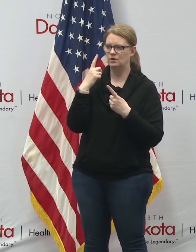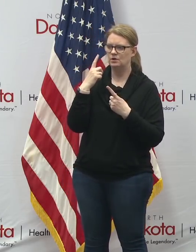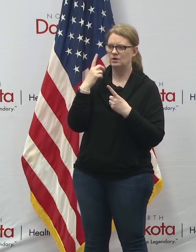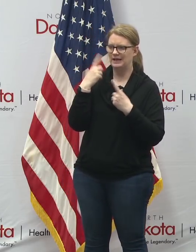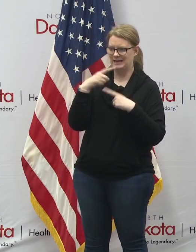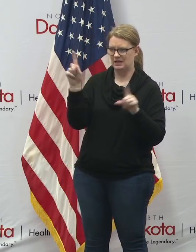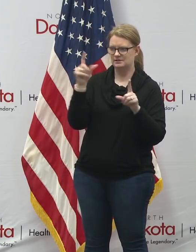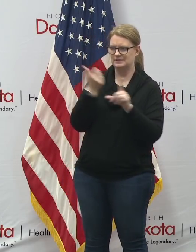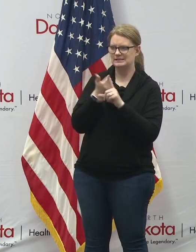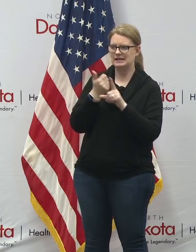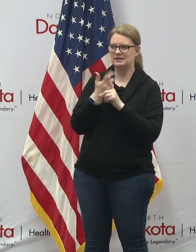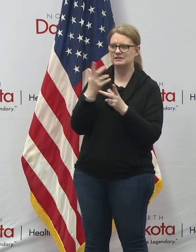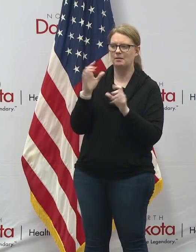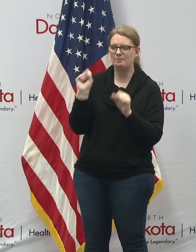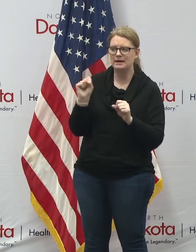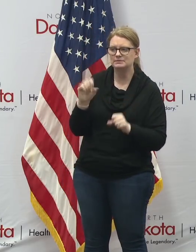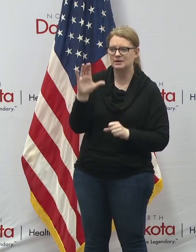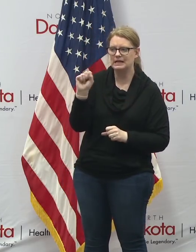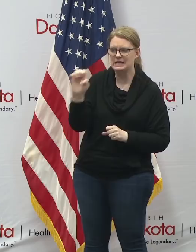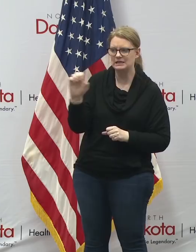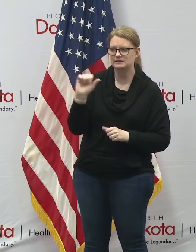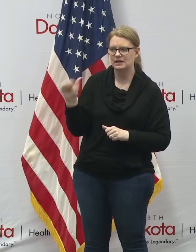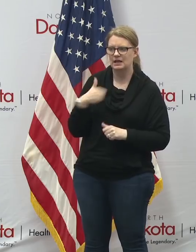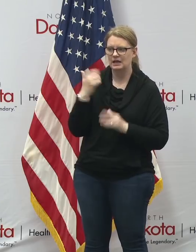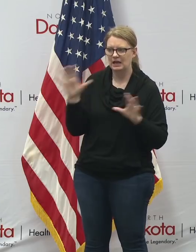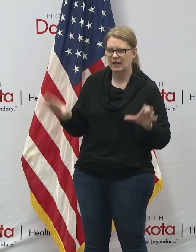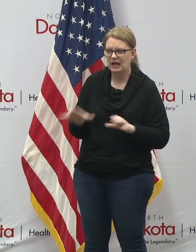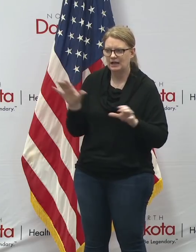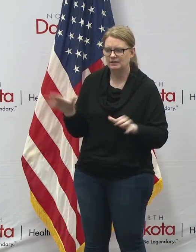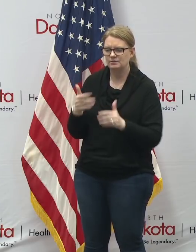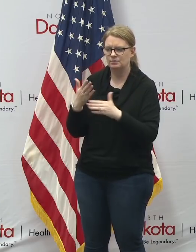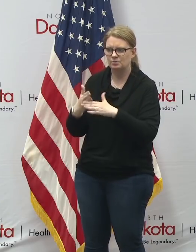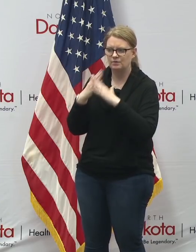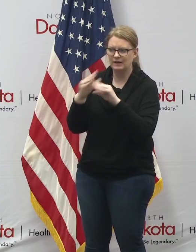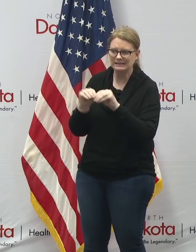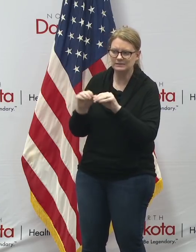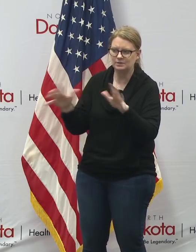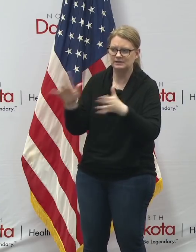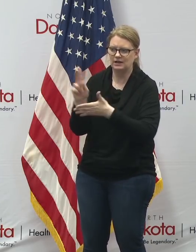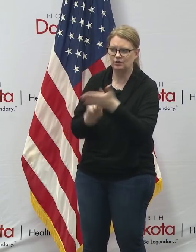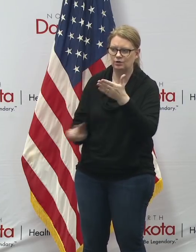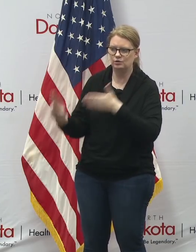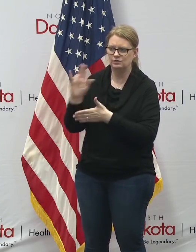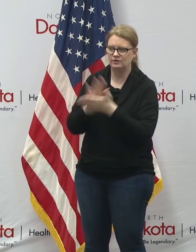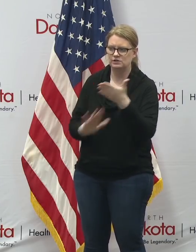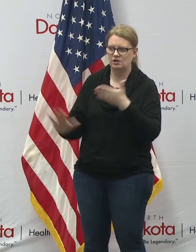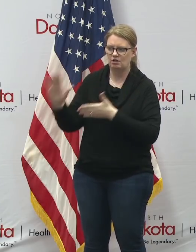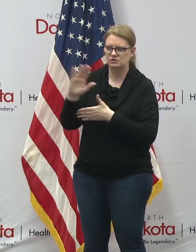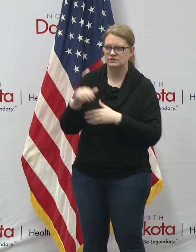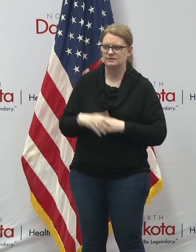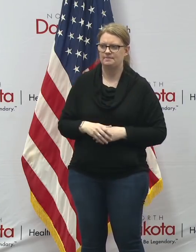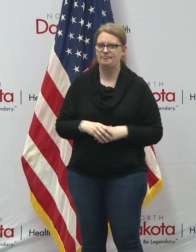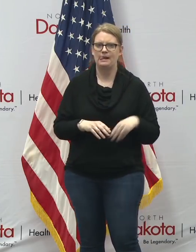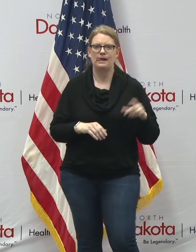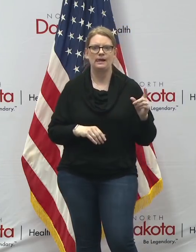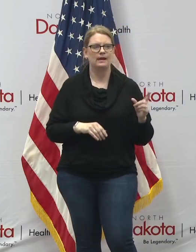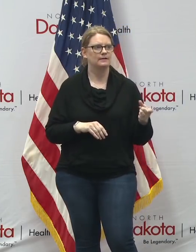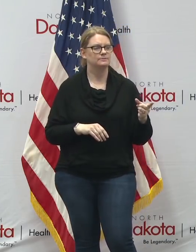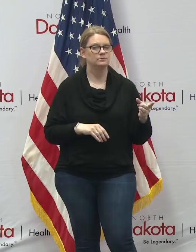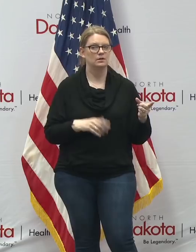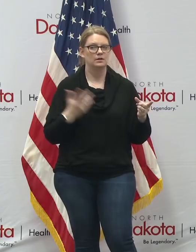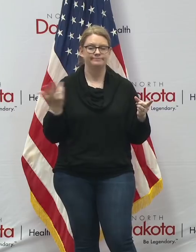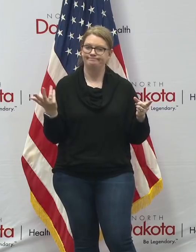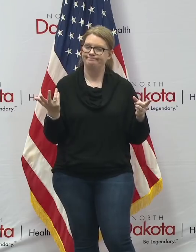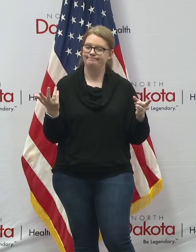case your do you recommend any further actions to to prevent spread at universities and colleges well